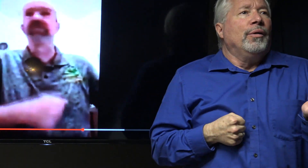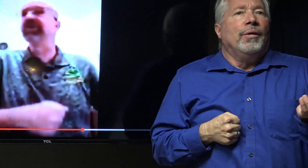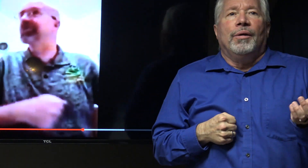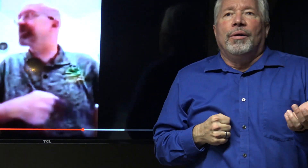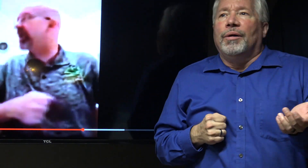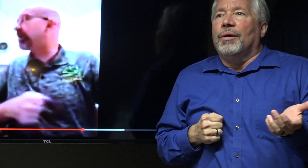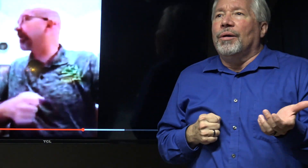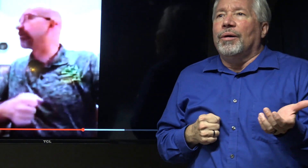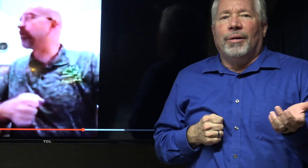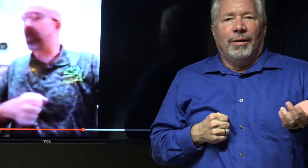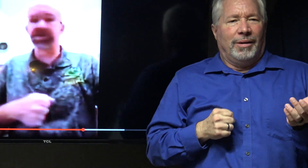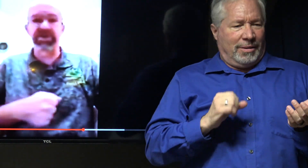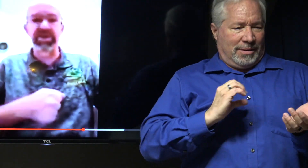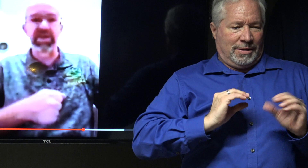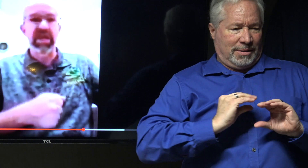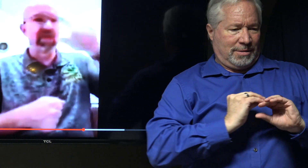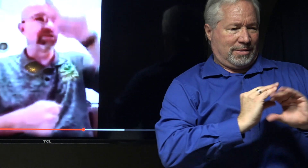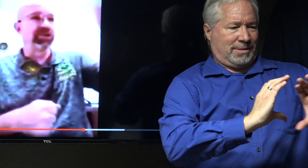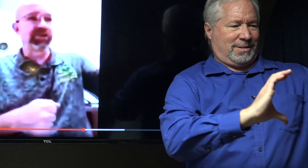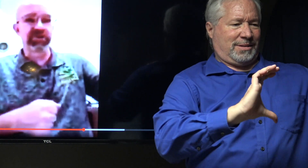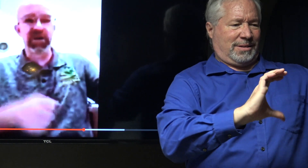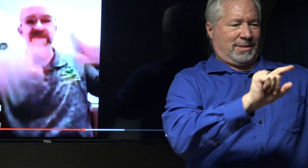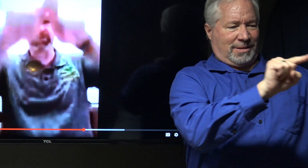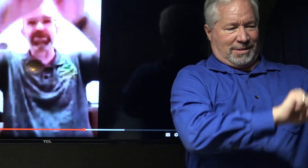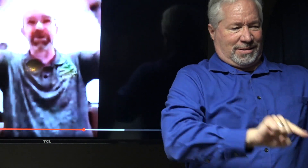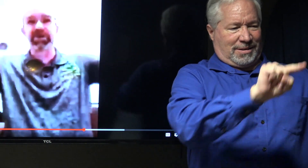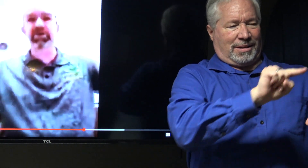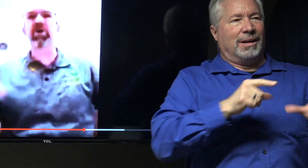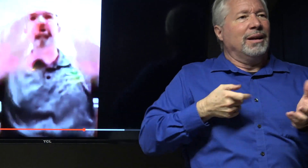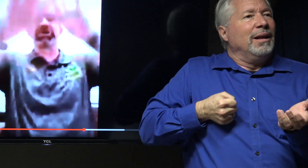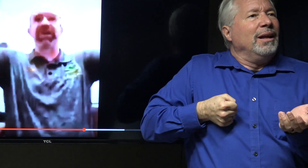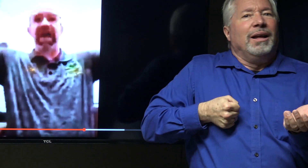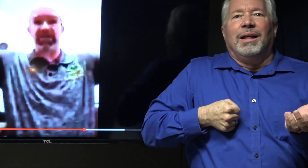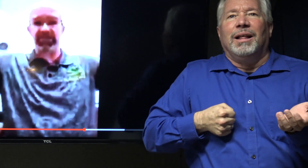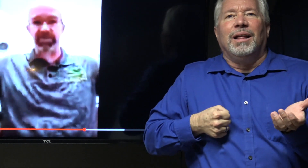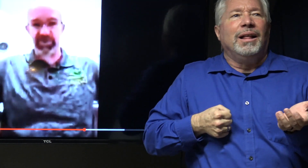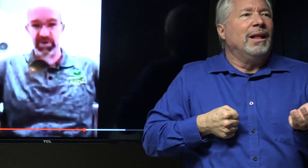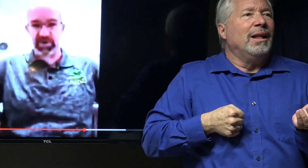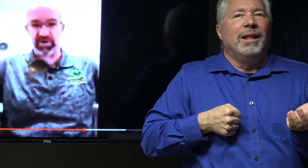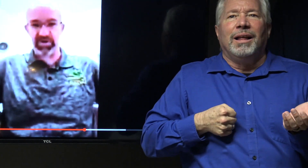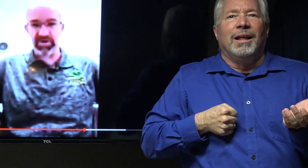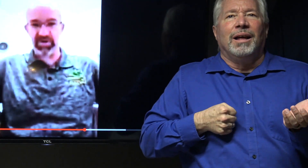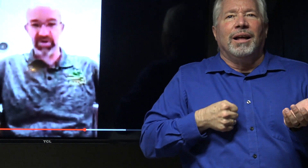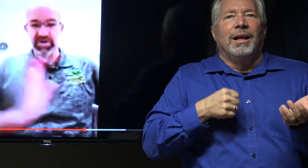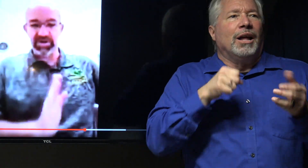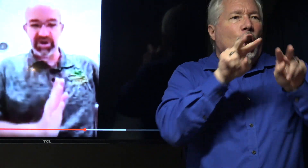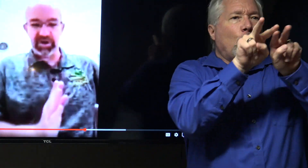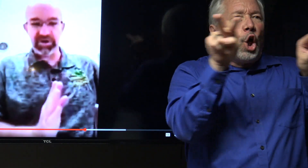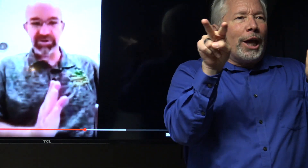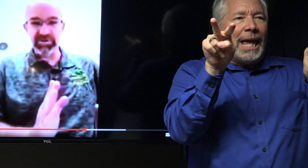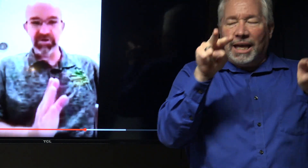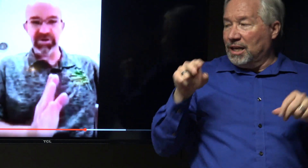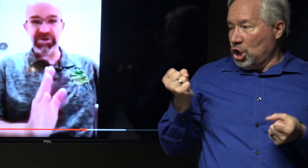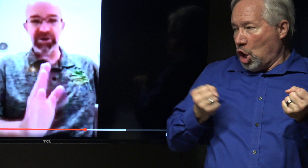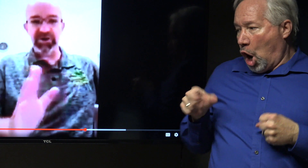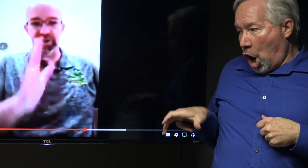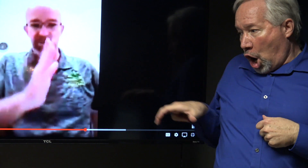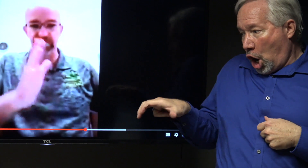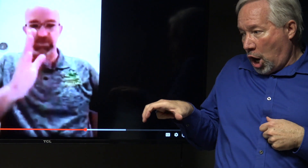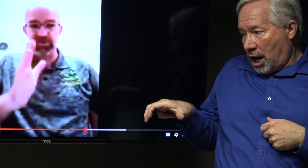the muskets up and they're watching and they're looking around. They're surrounding the car looking out from the car. The car is moving slowly and